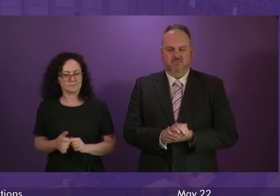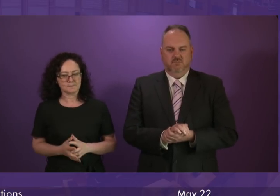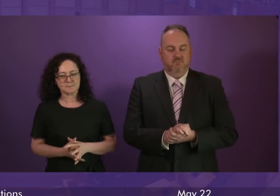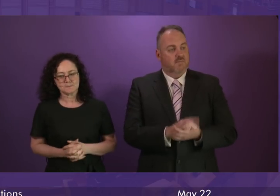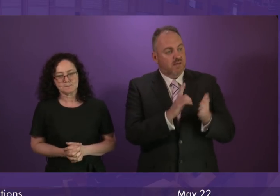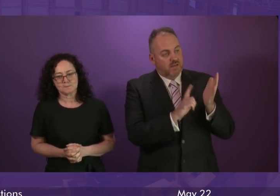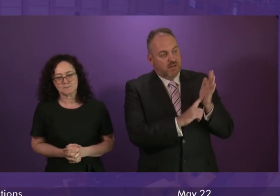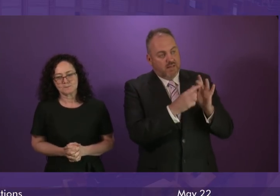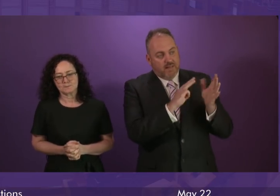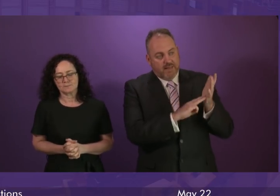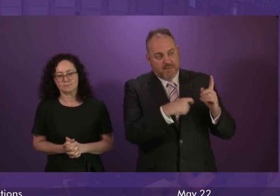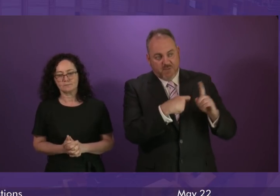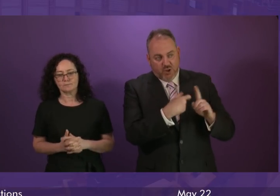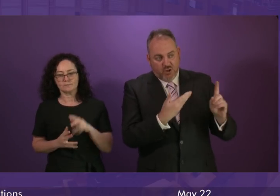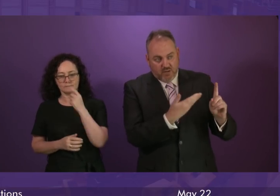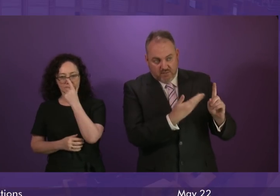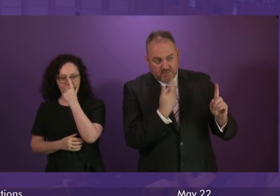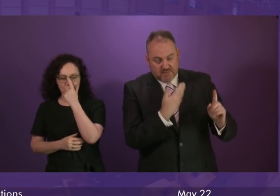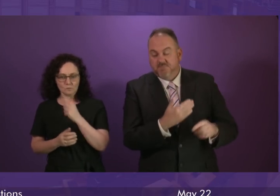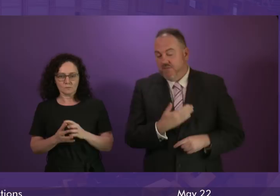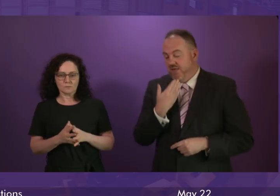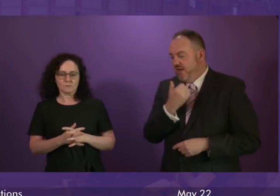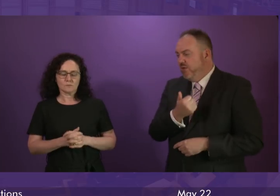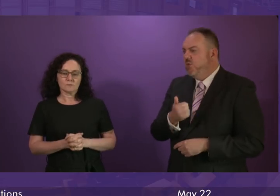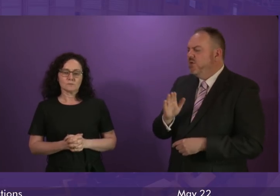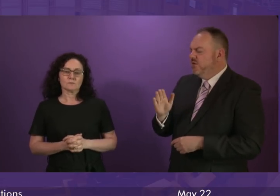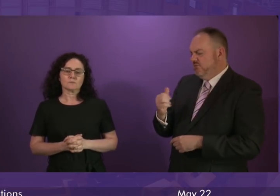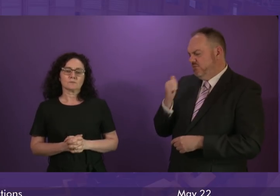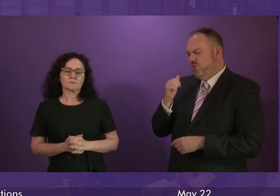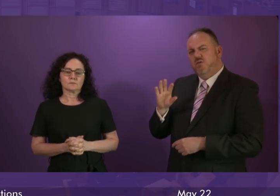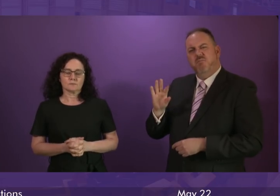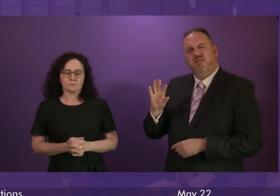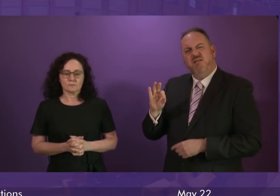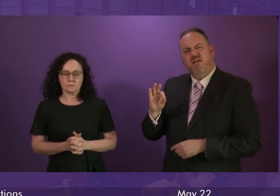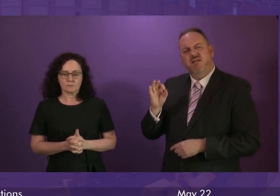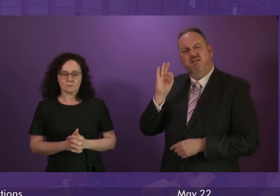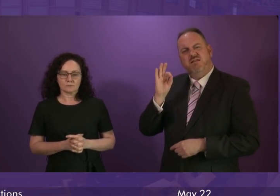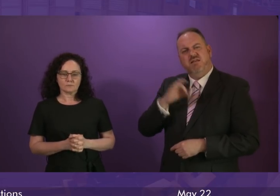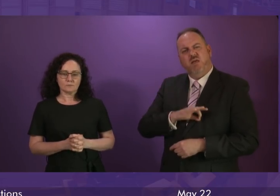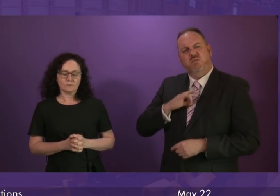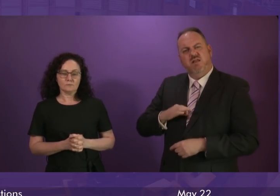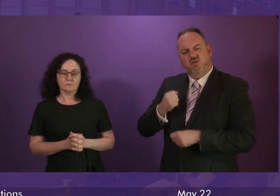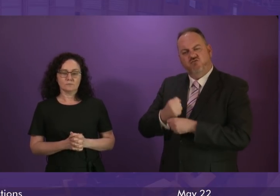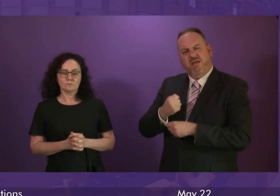Liam Kerr to be followed by Liam MacArthur. Liam Kerr. Thank you presiding officer. On Monday councillor Graham Campbell was woken up in the middle of the night.